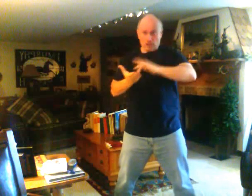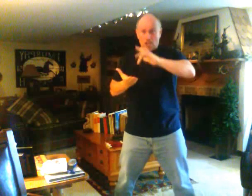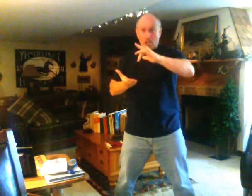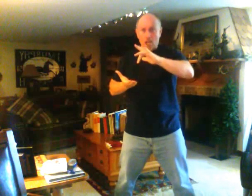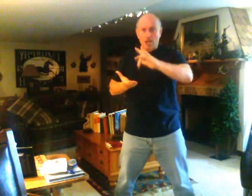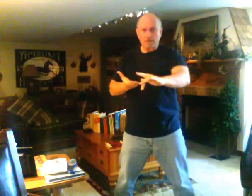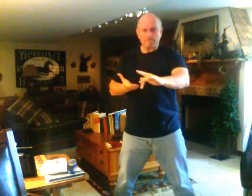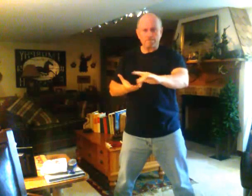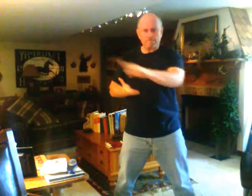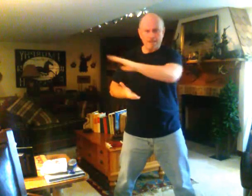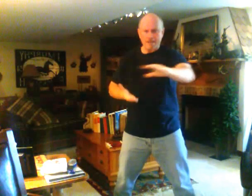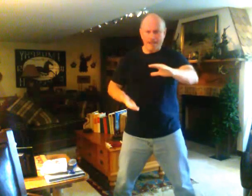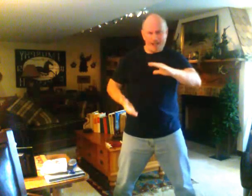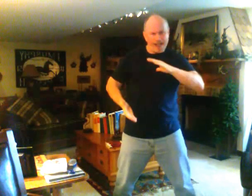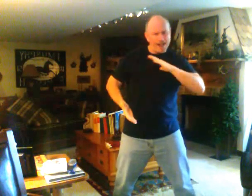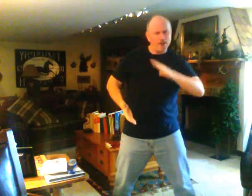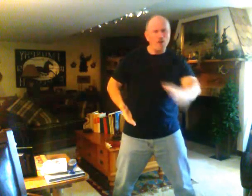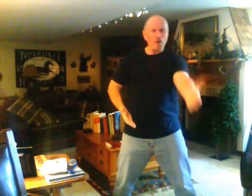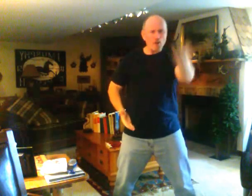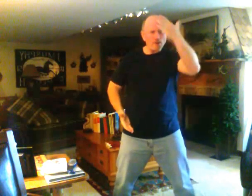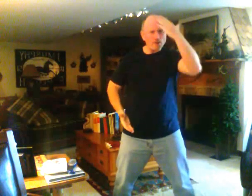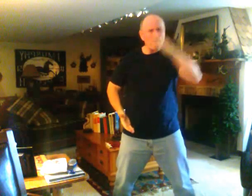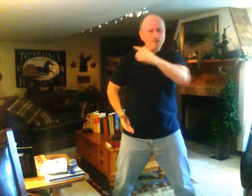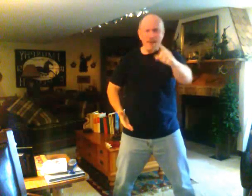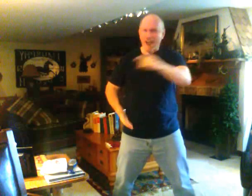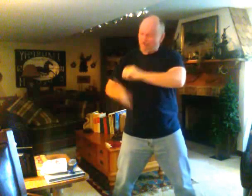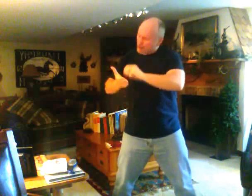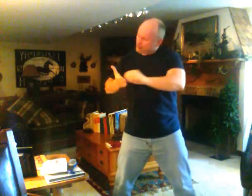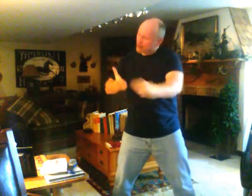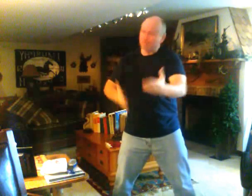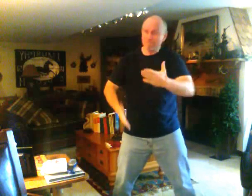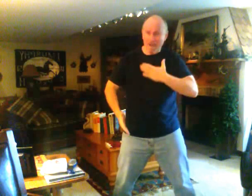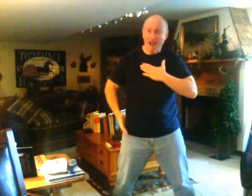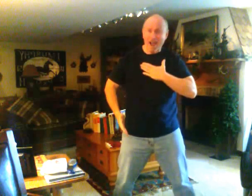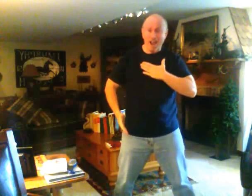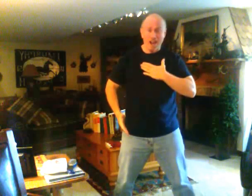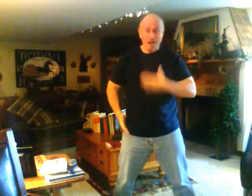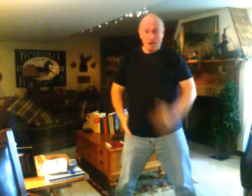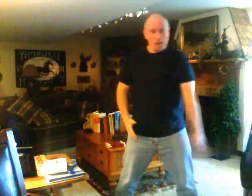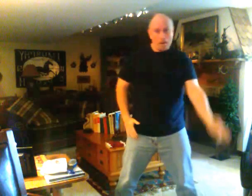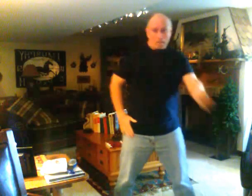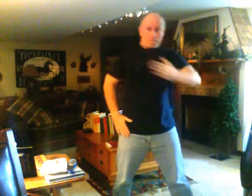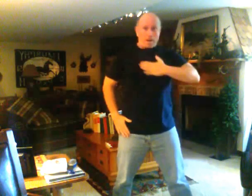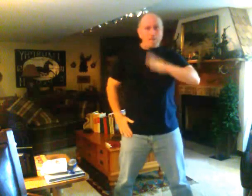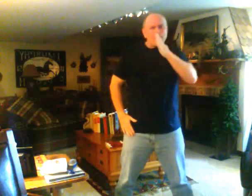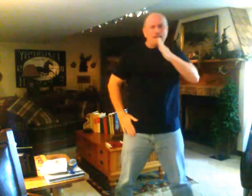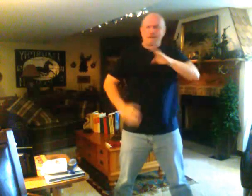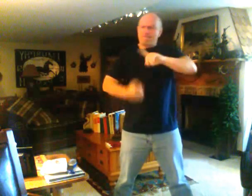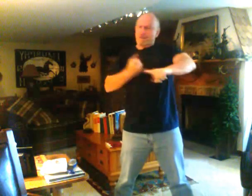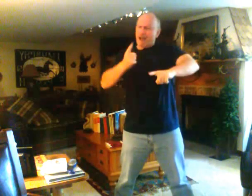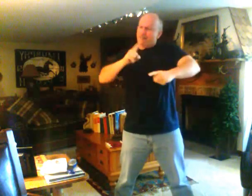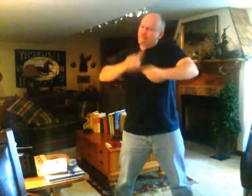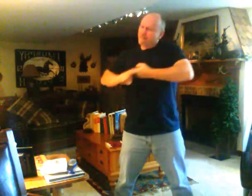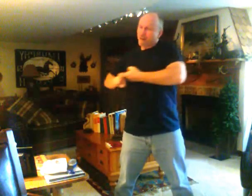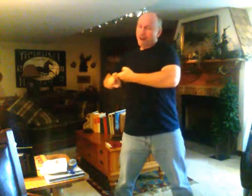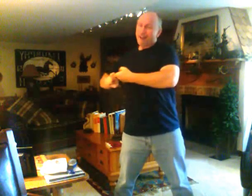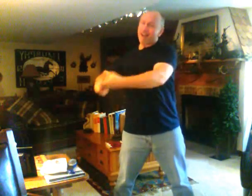end, I know you have rewritten mine, by being my friend.